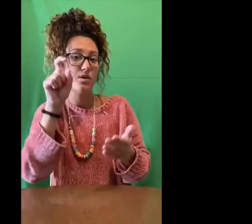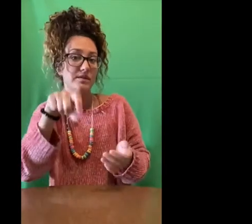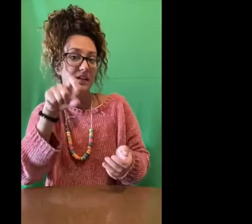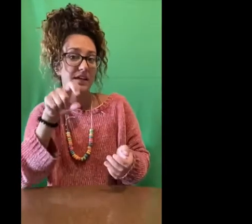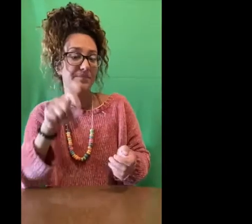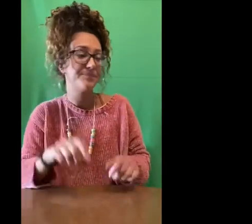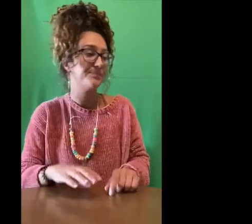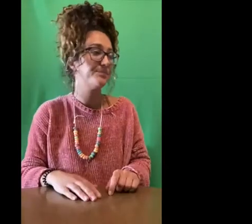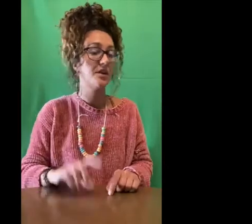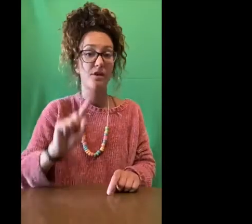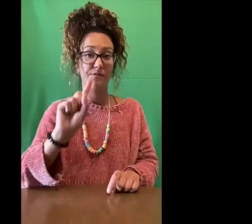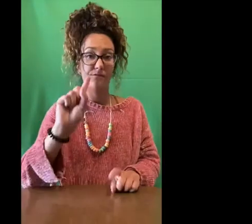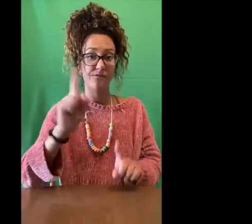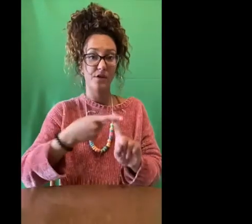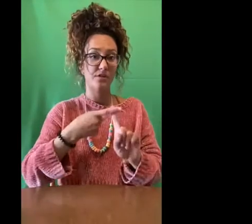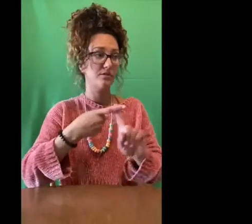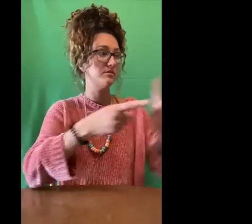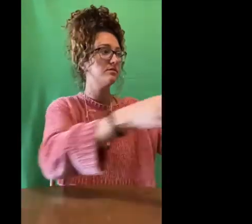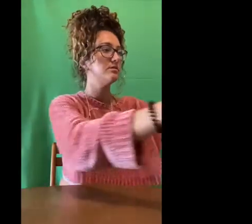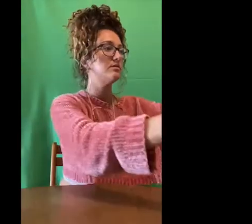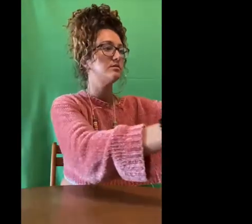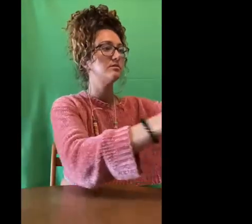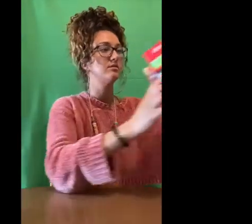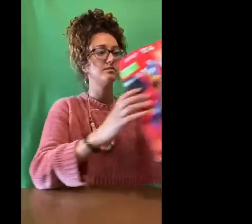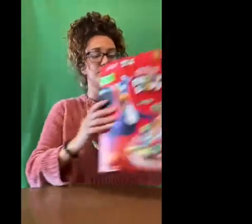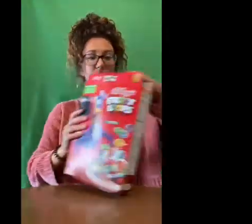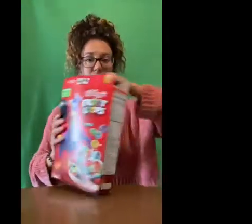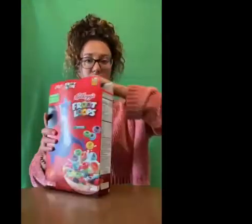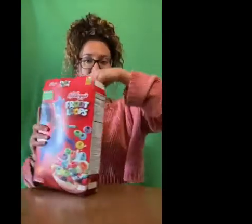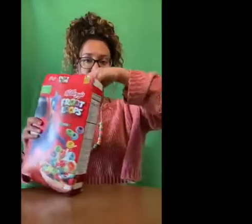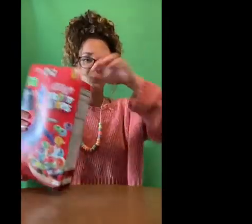Wow! Here's the things you will need. First,